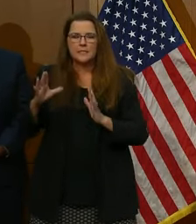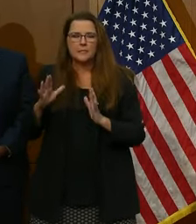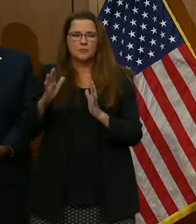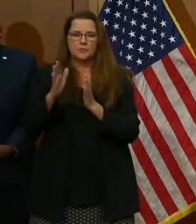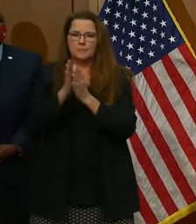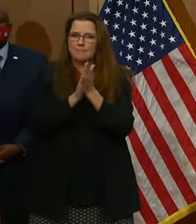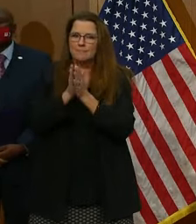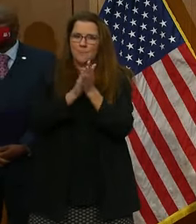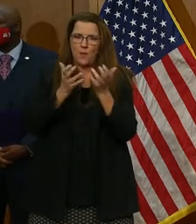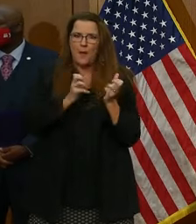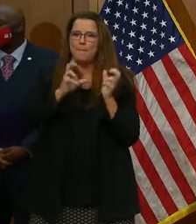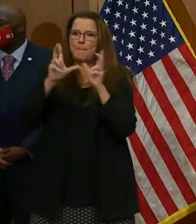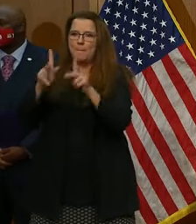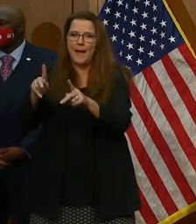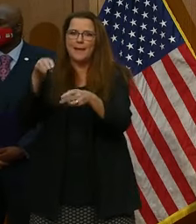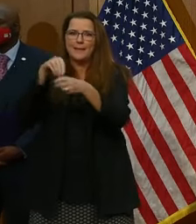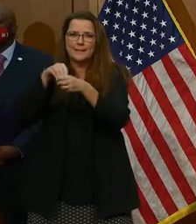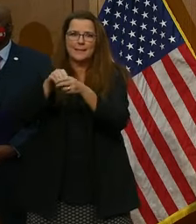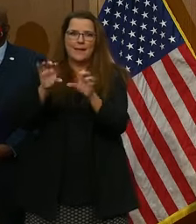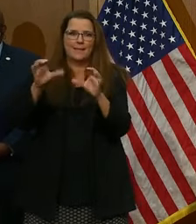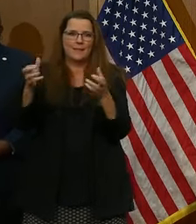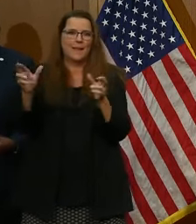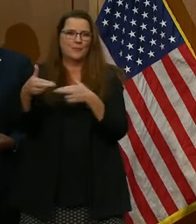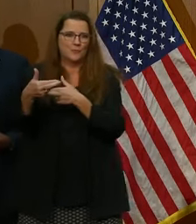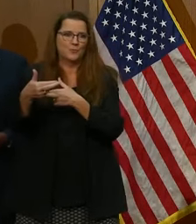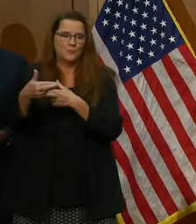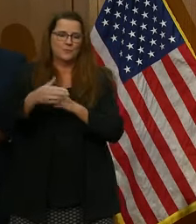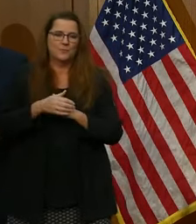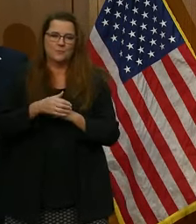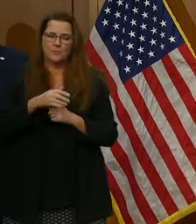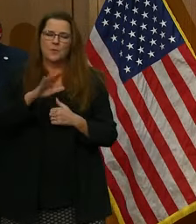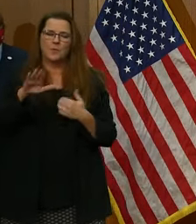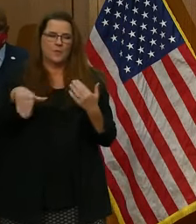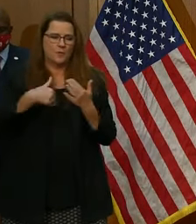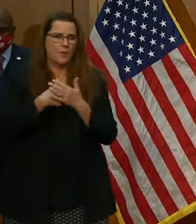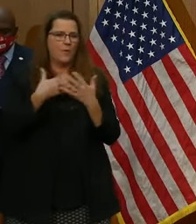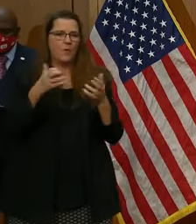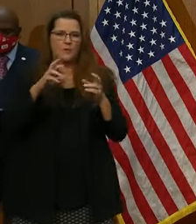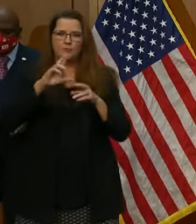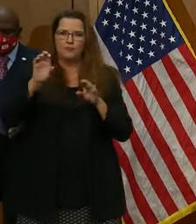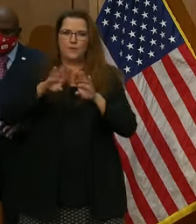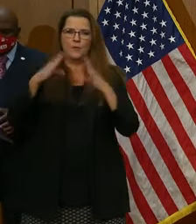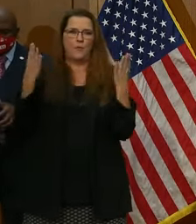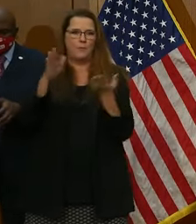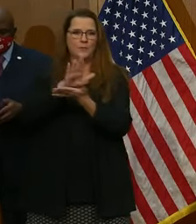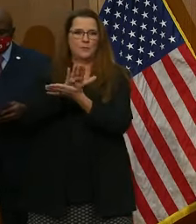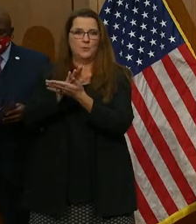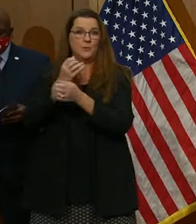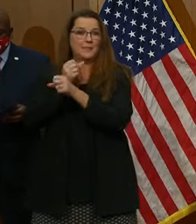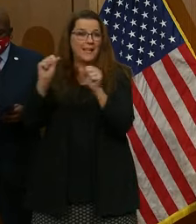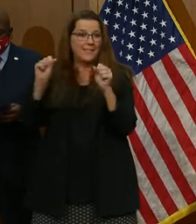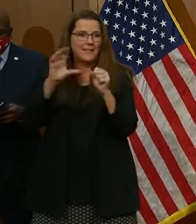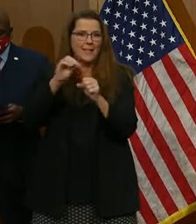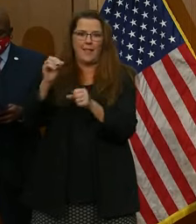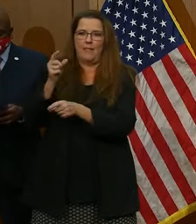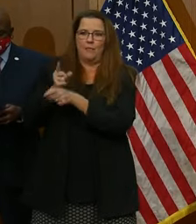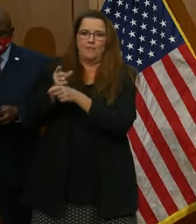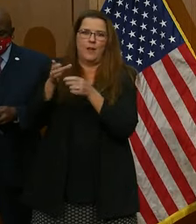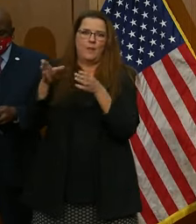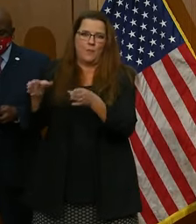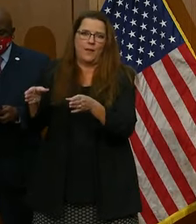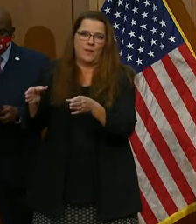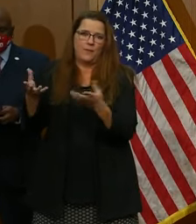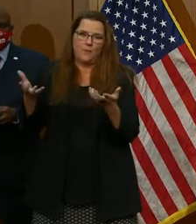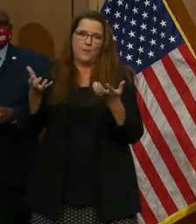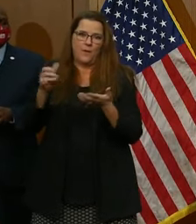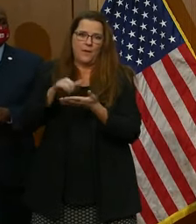back to the classroom. We all want to reopen schools safely and the right way. I know that